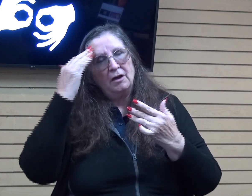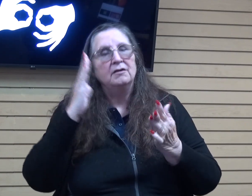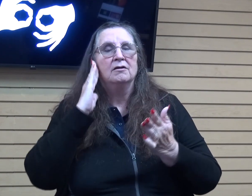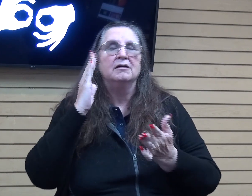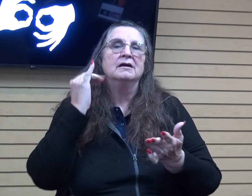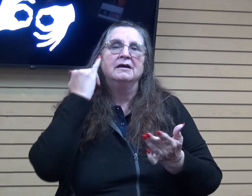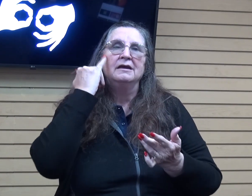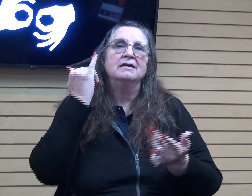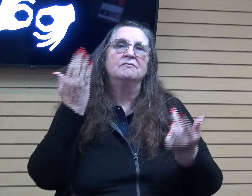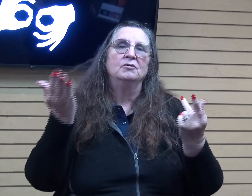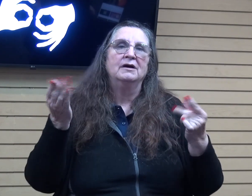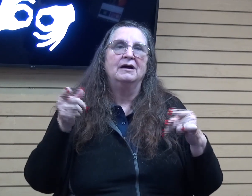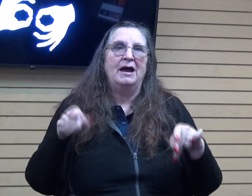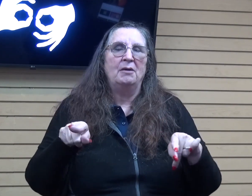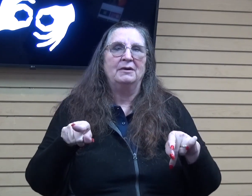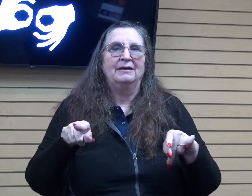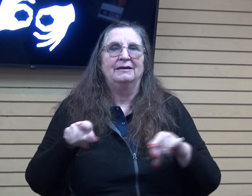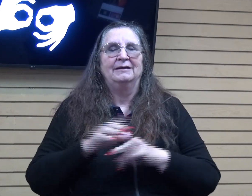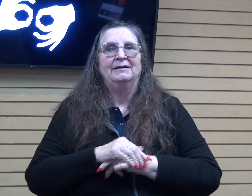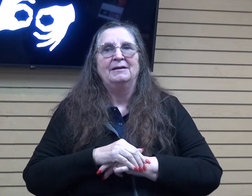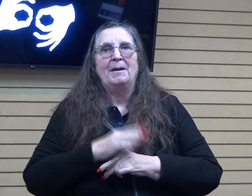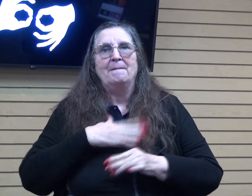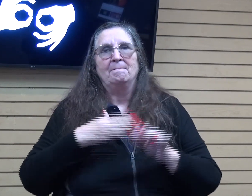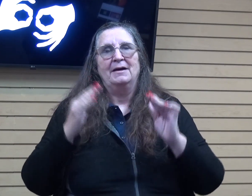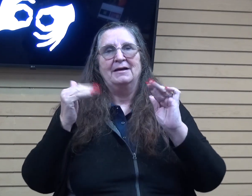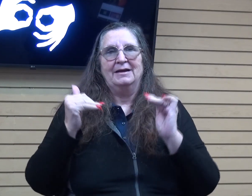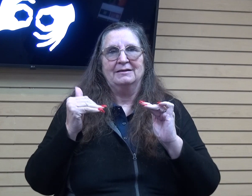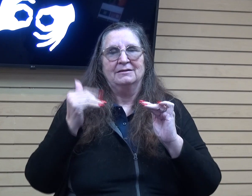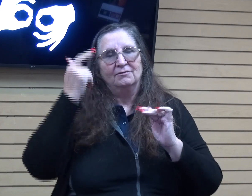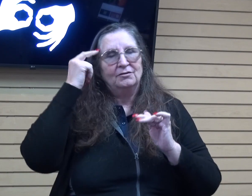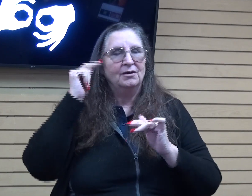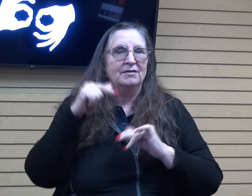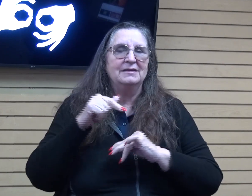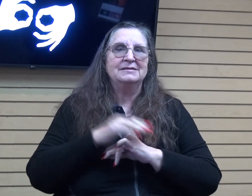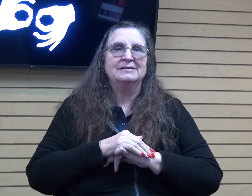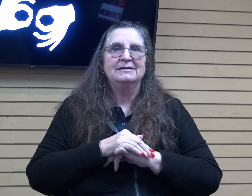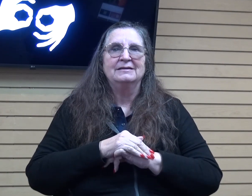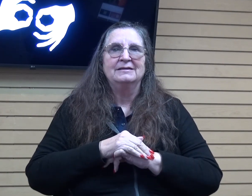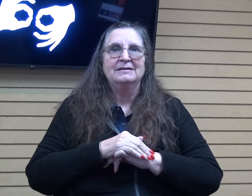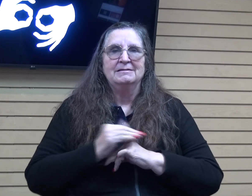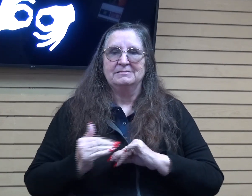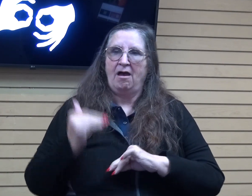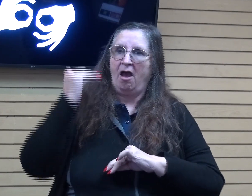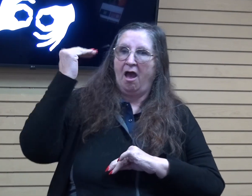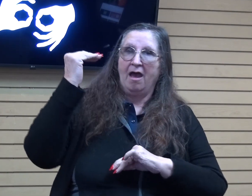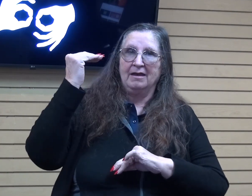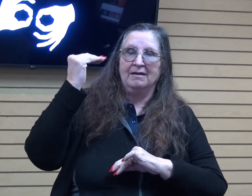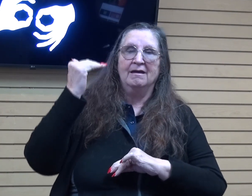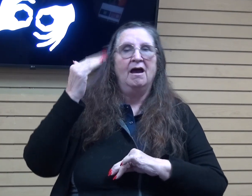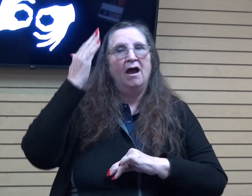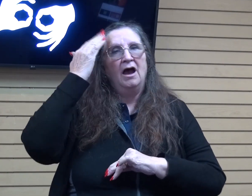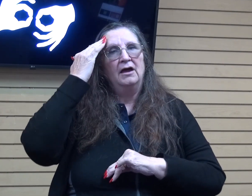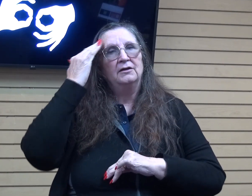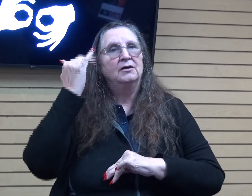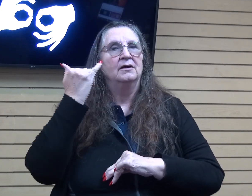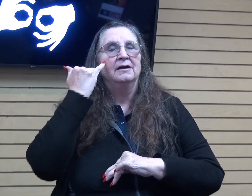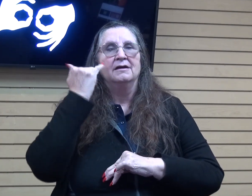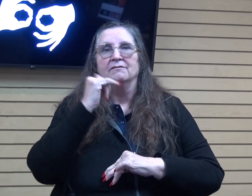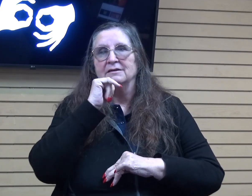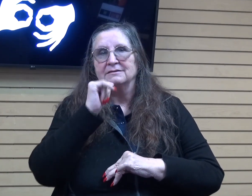happen. And so my expectations for this is kind of high. And I know if it doesn't quite go the